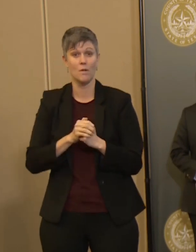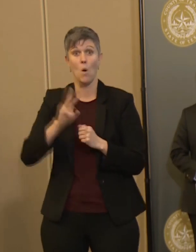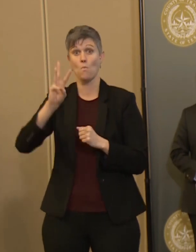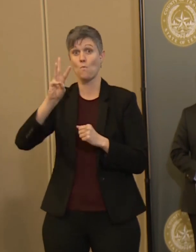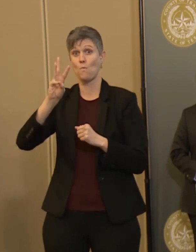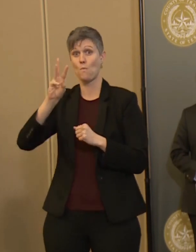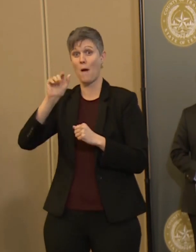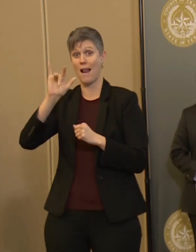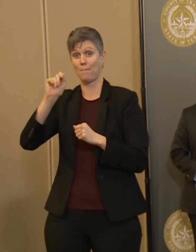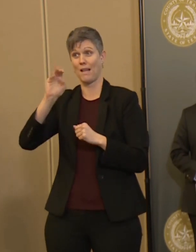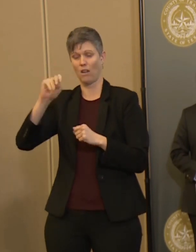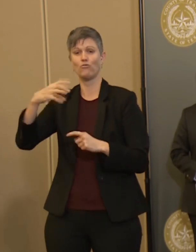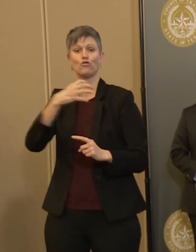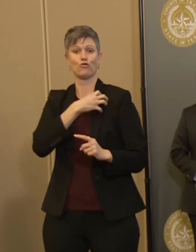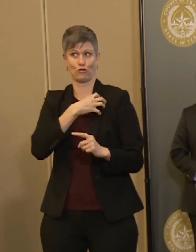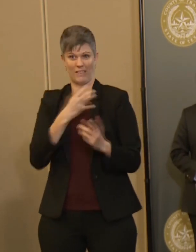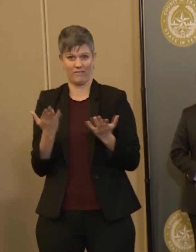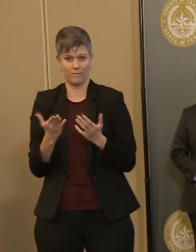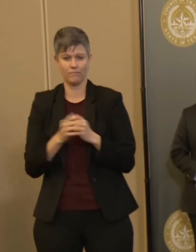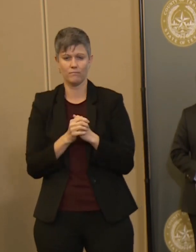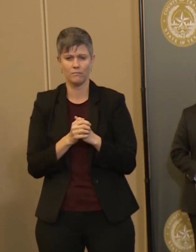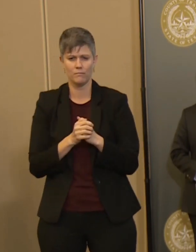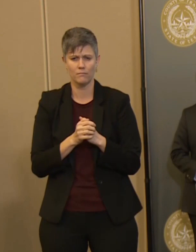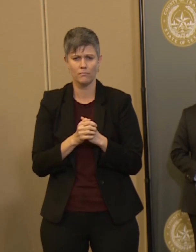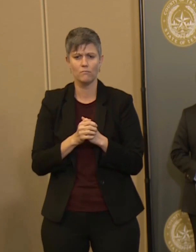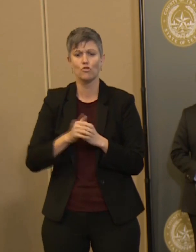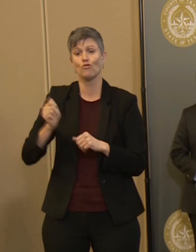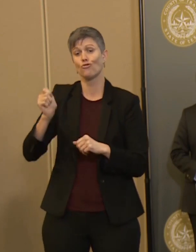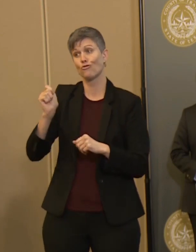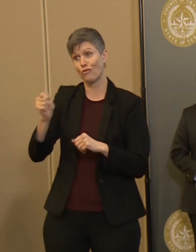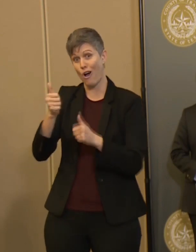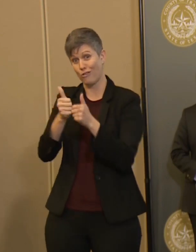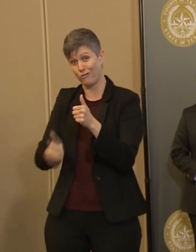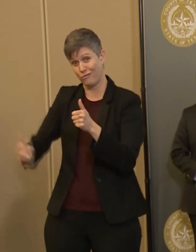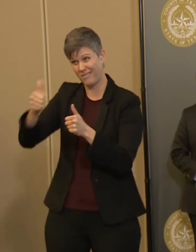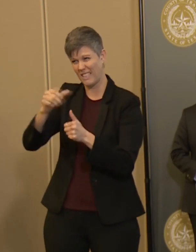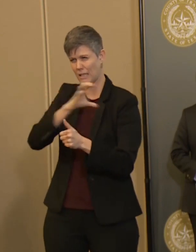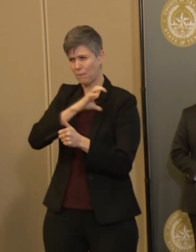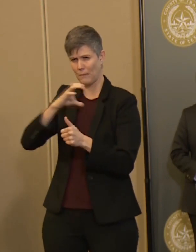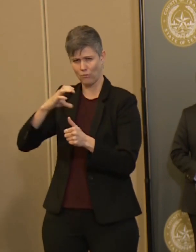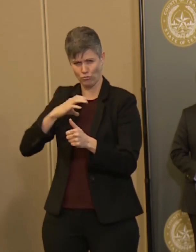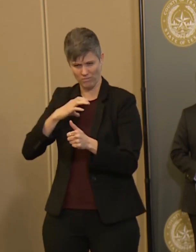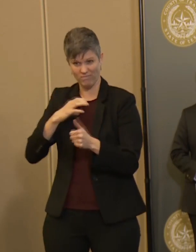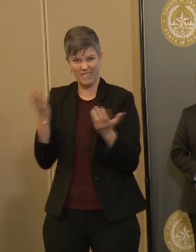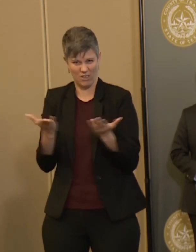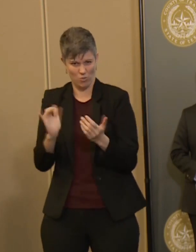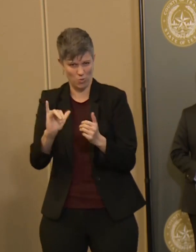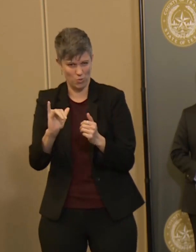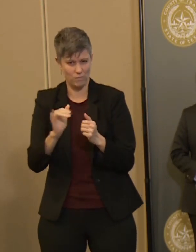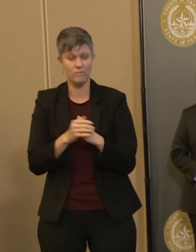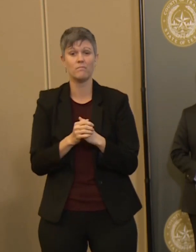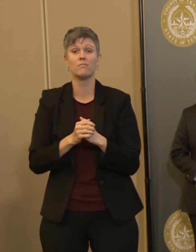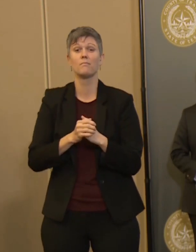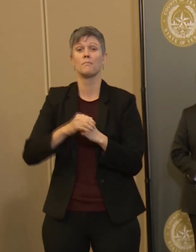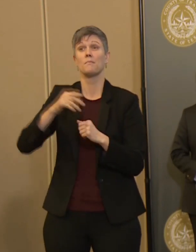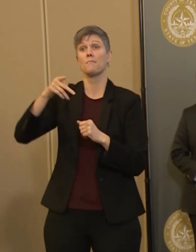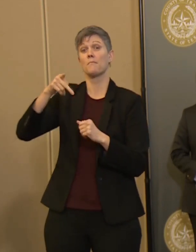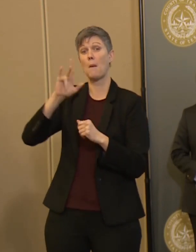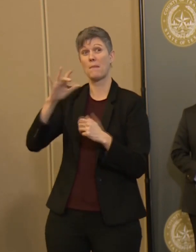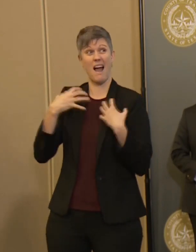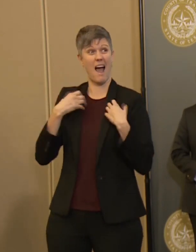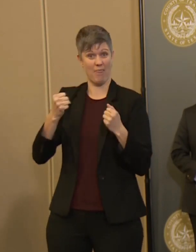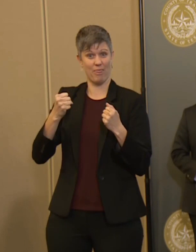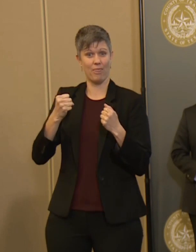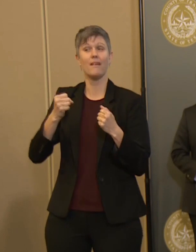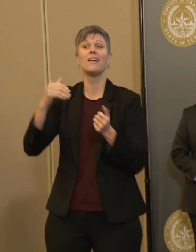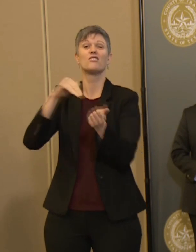Williamson County Commissioner Bowles, Williamson County Judge Gravel. We also have Dr. Palazzo, who's the public health doc for Williamson